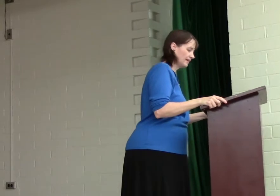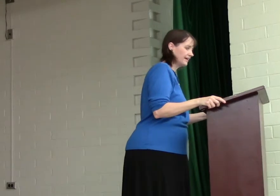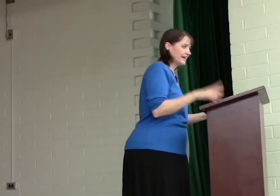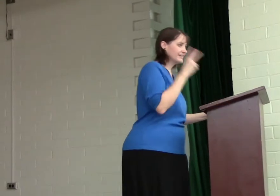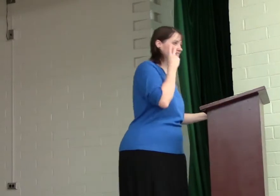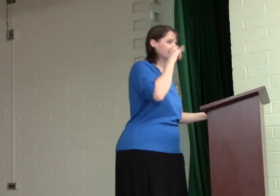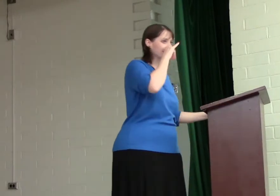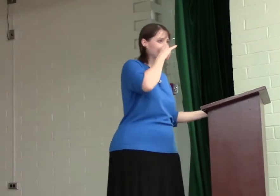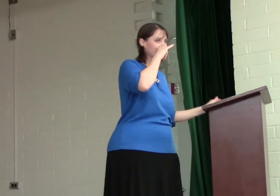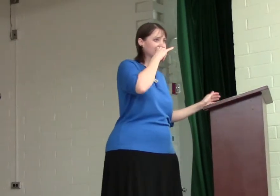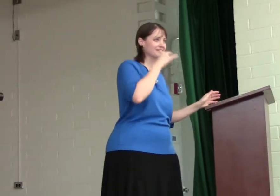Seeing the kids.